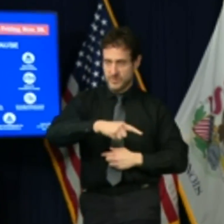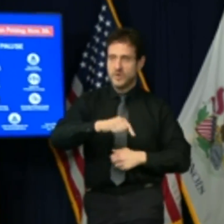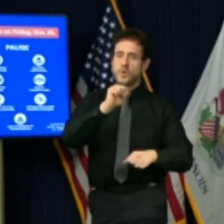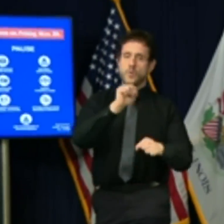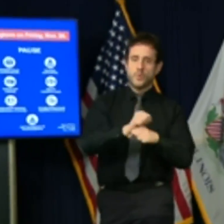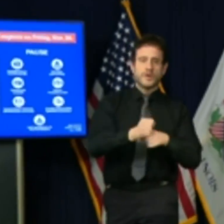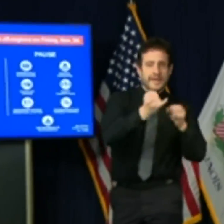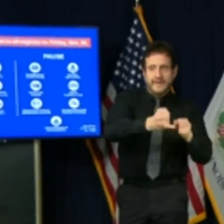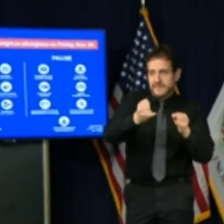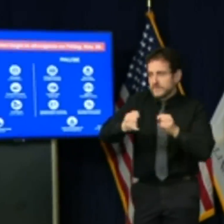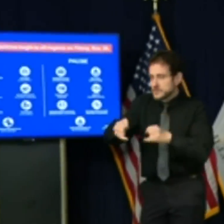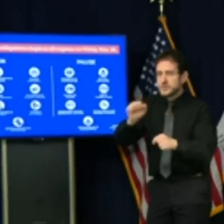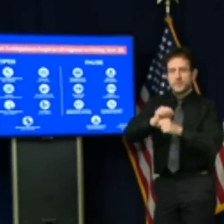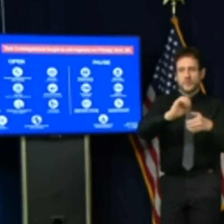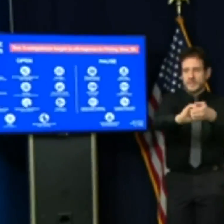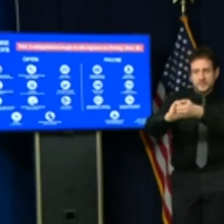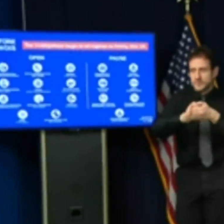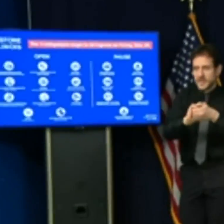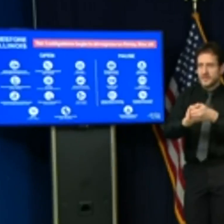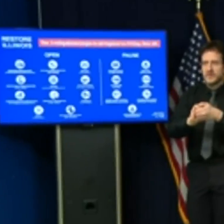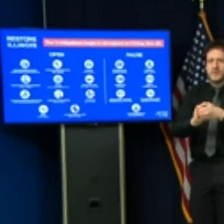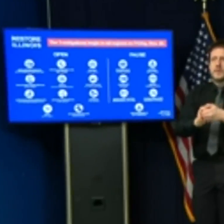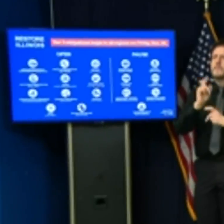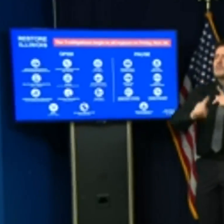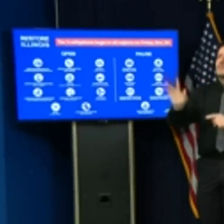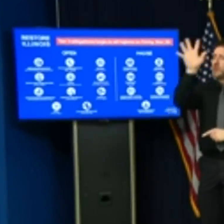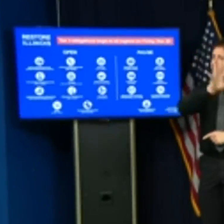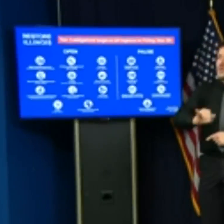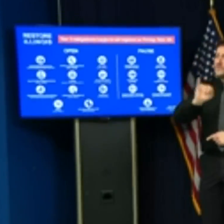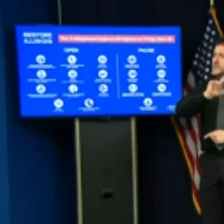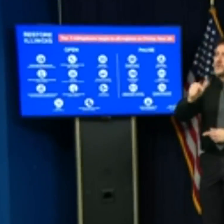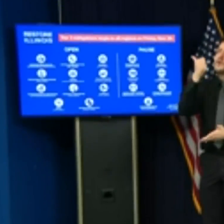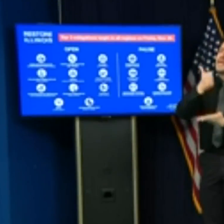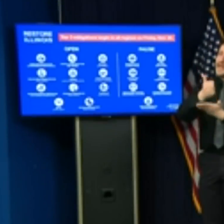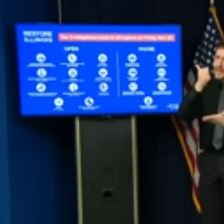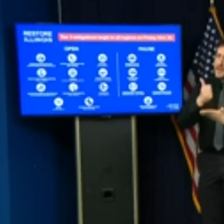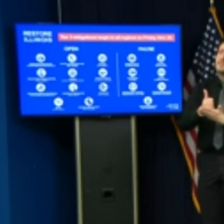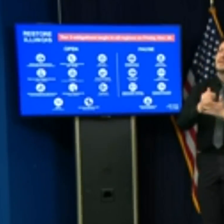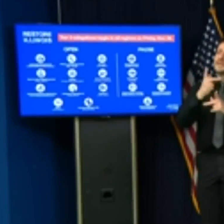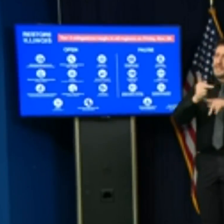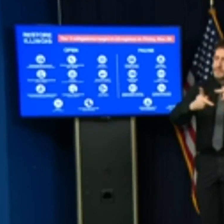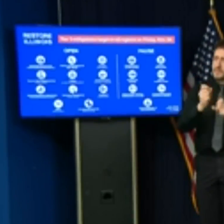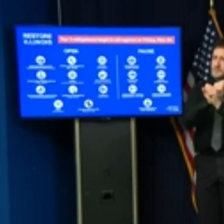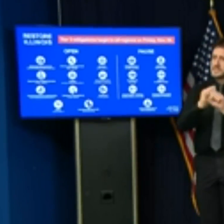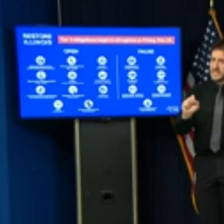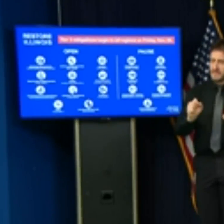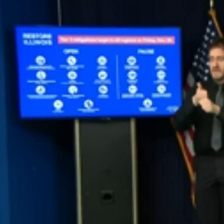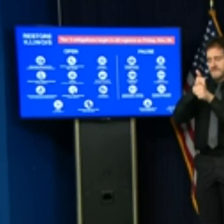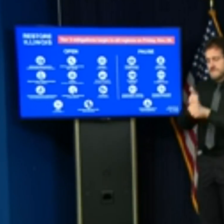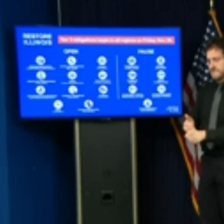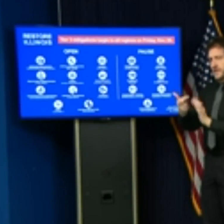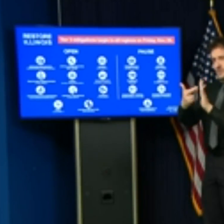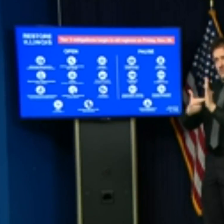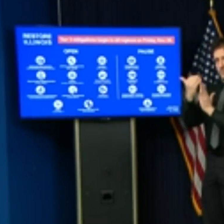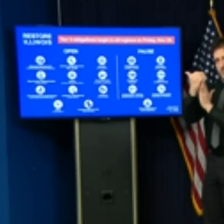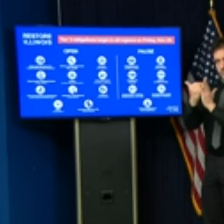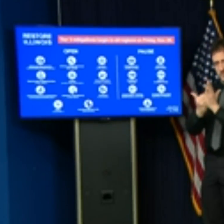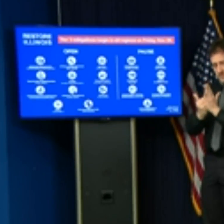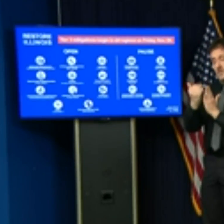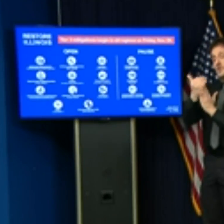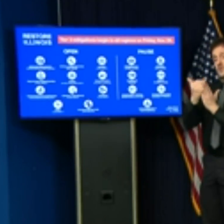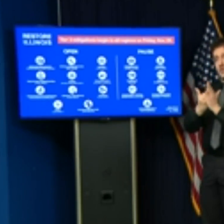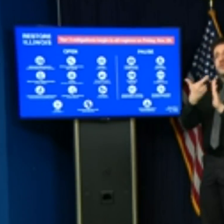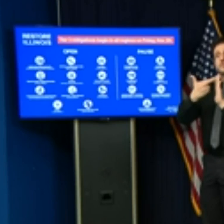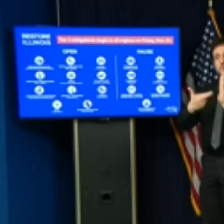to get through this, those will really matter. As always, these mitigations are based on the latest science